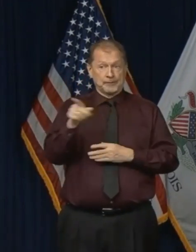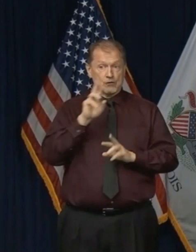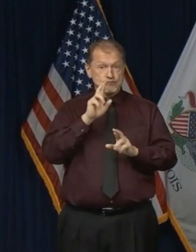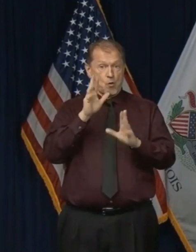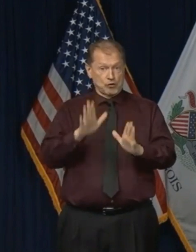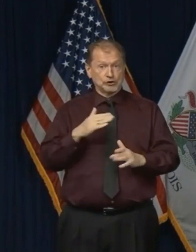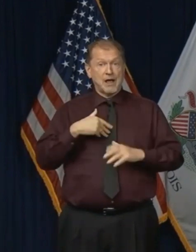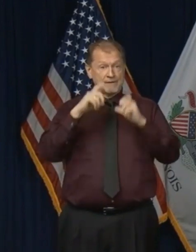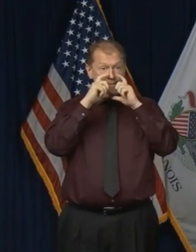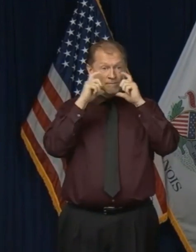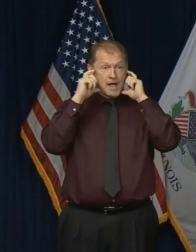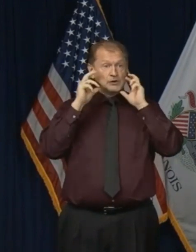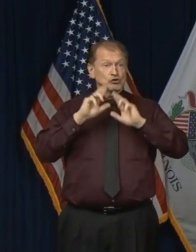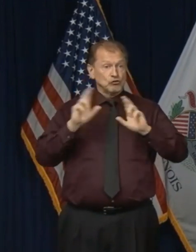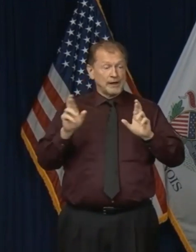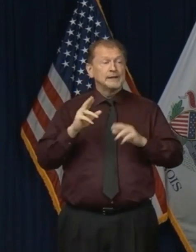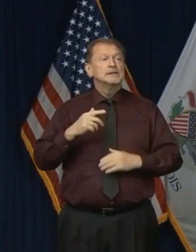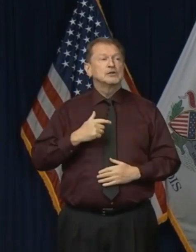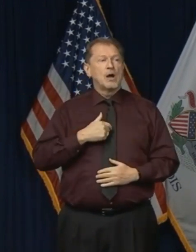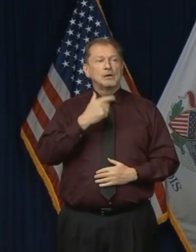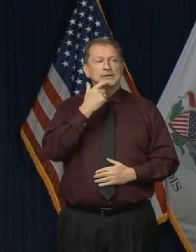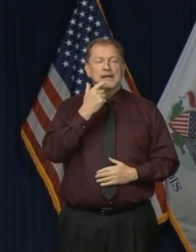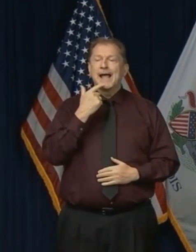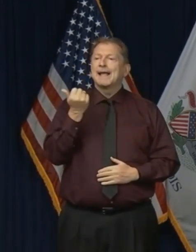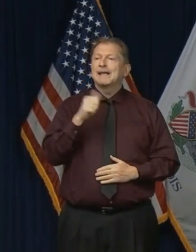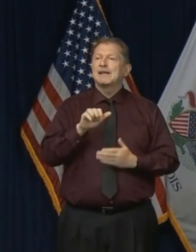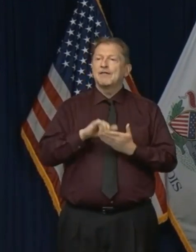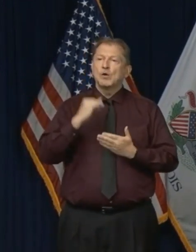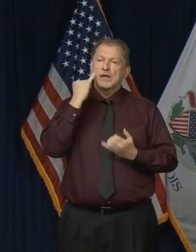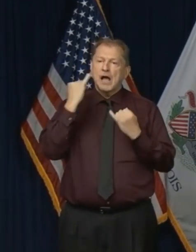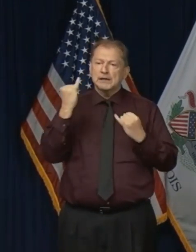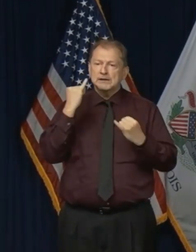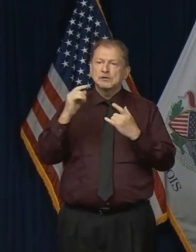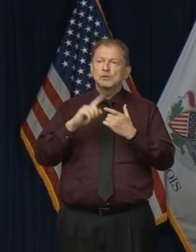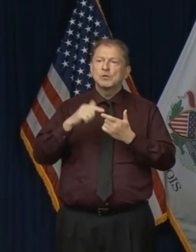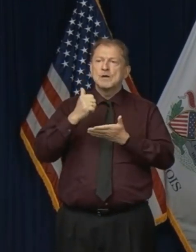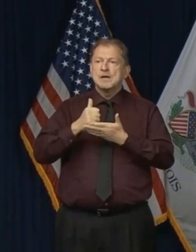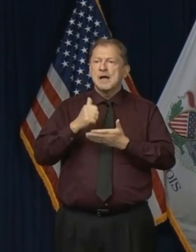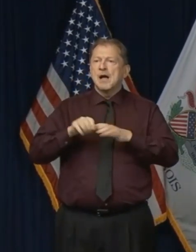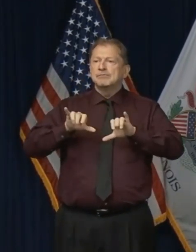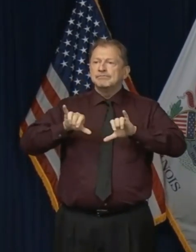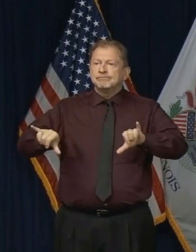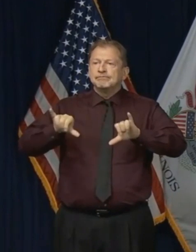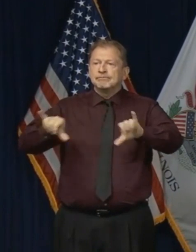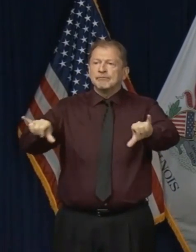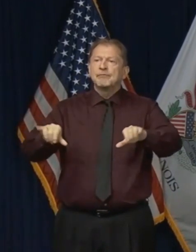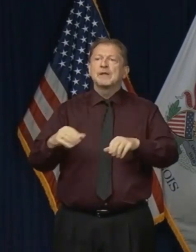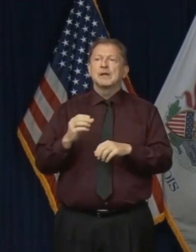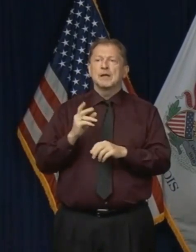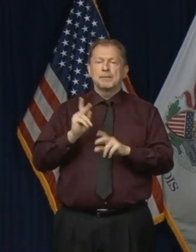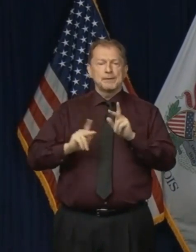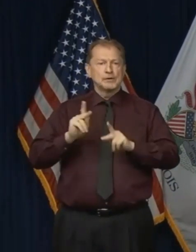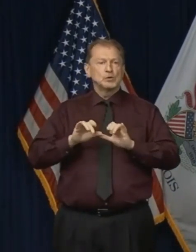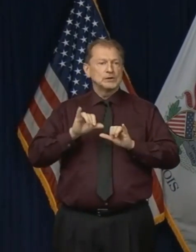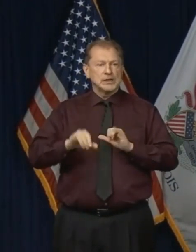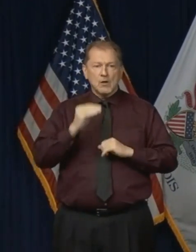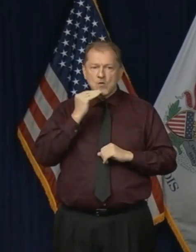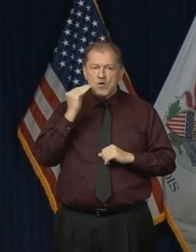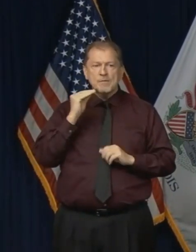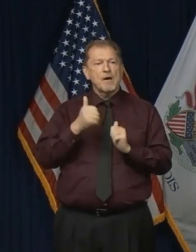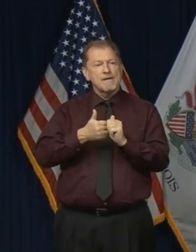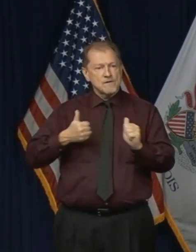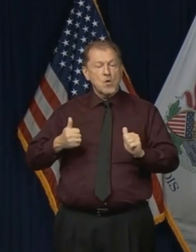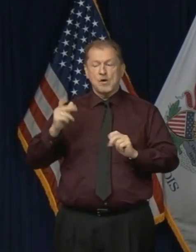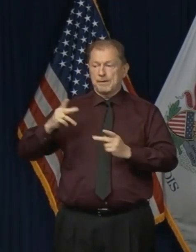And so I think any of these, you know, methods, any of these moves by people to stay at home and stay away from crowds